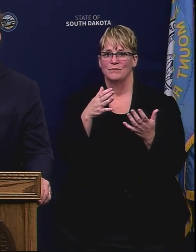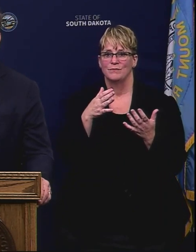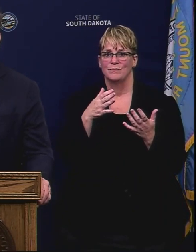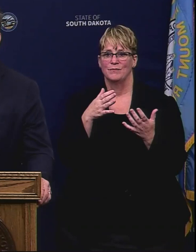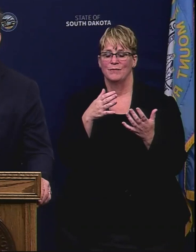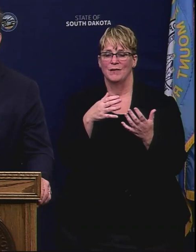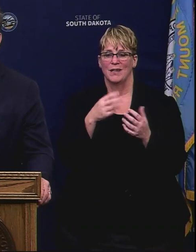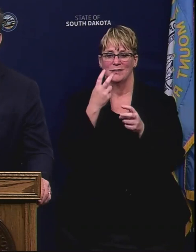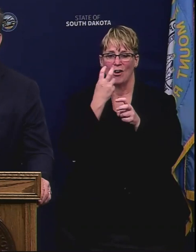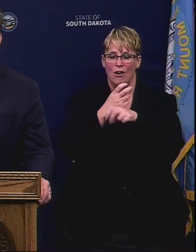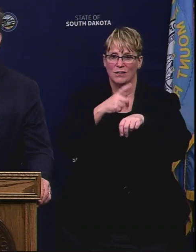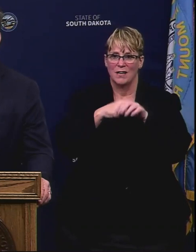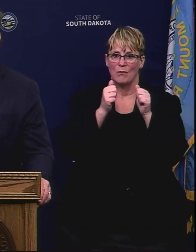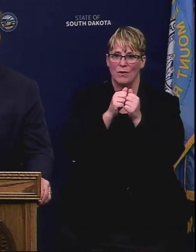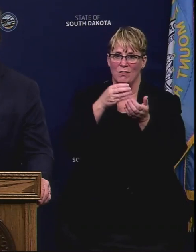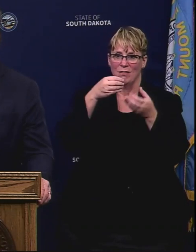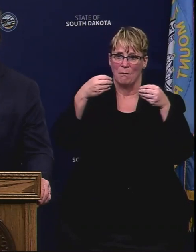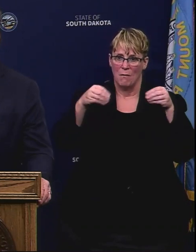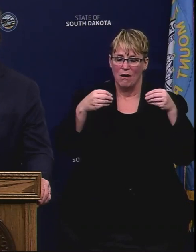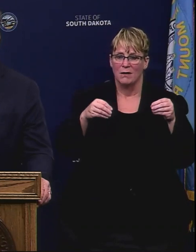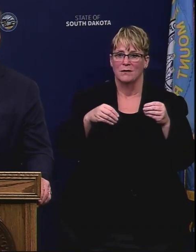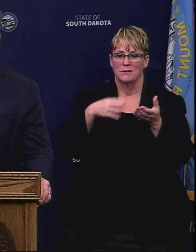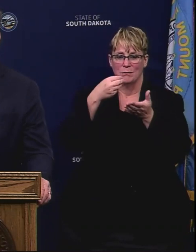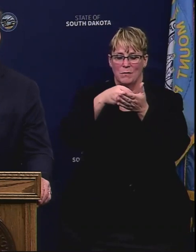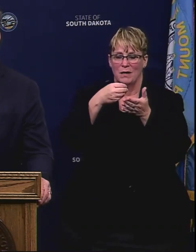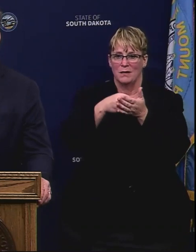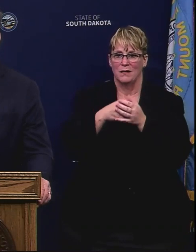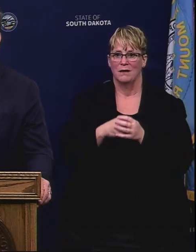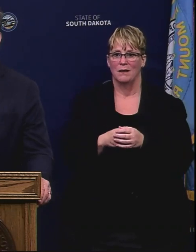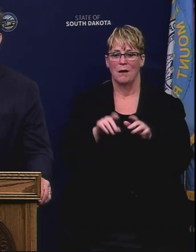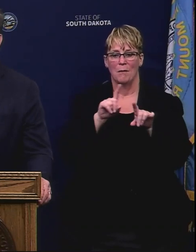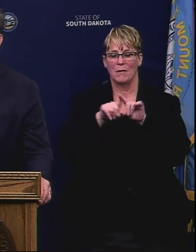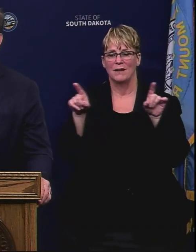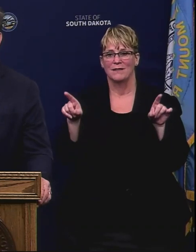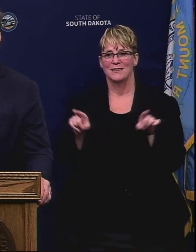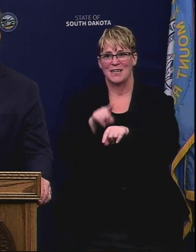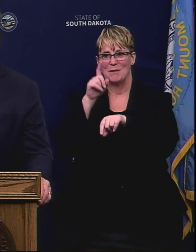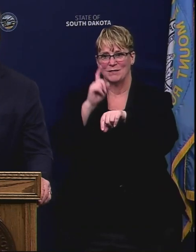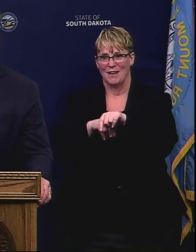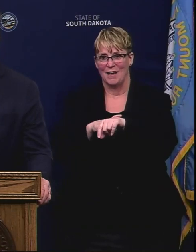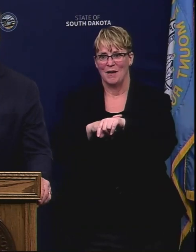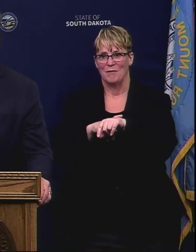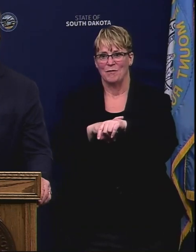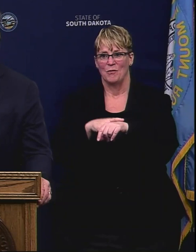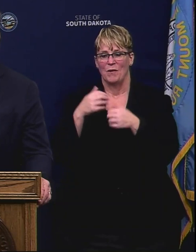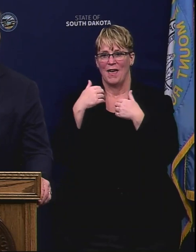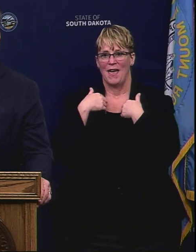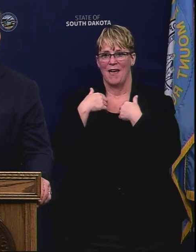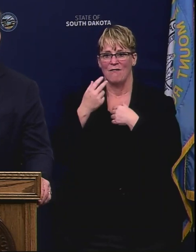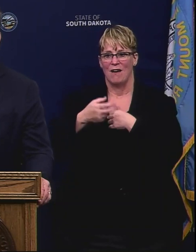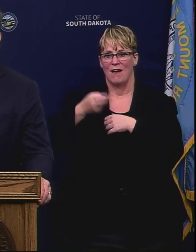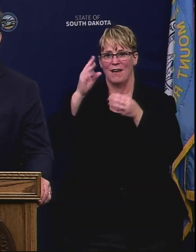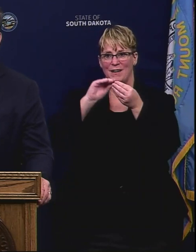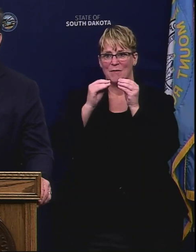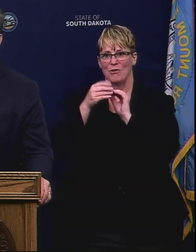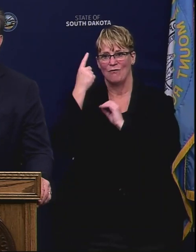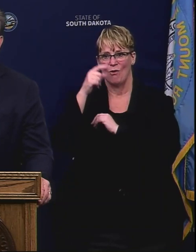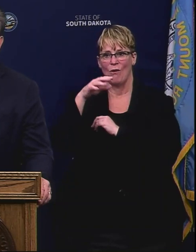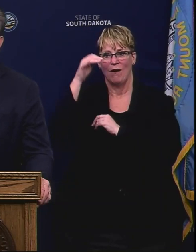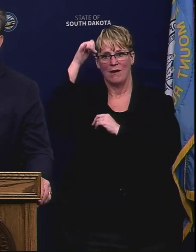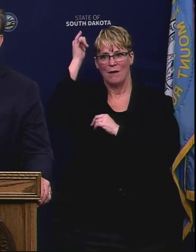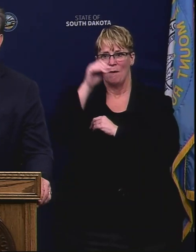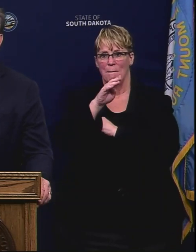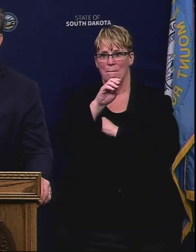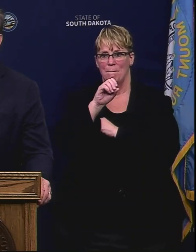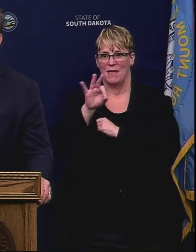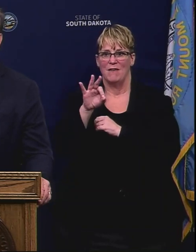markets. At the same time, record record high boxed beef prices. And so